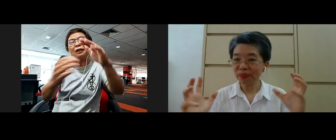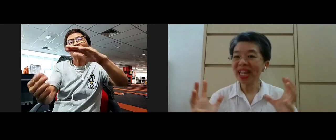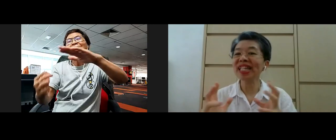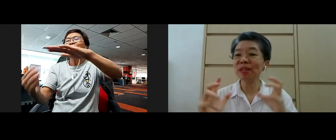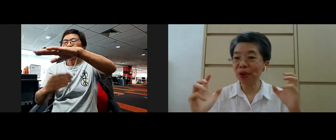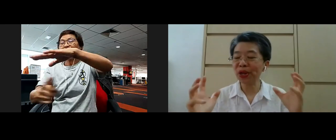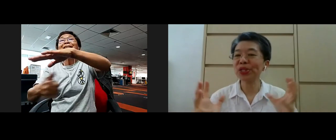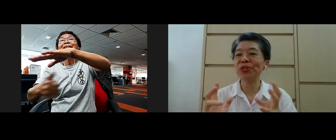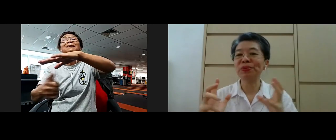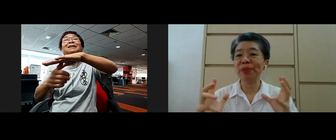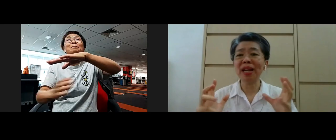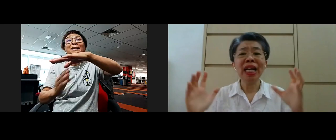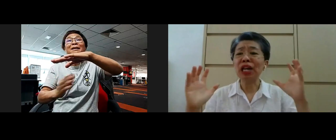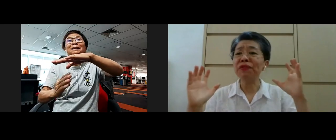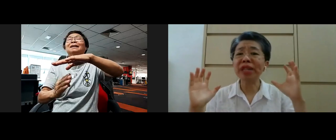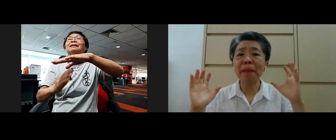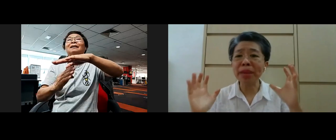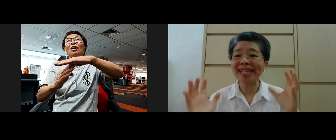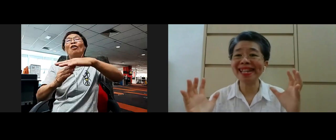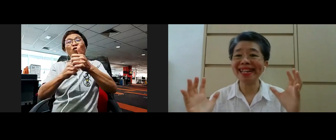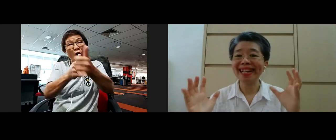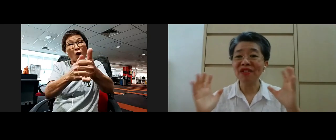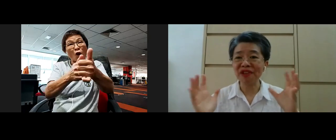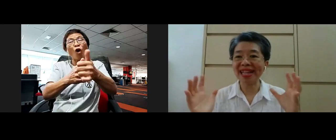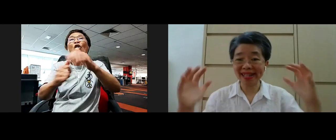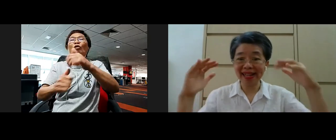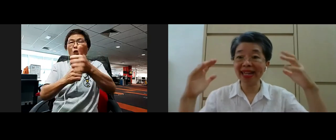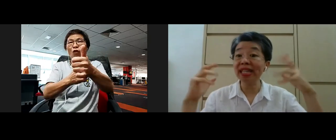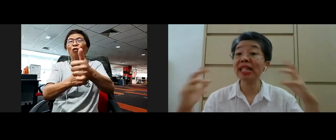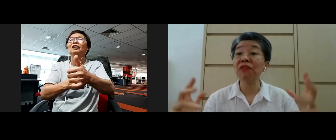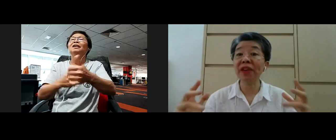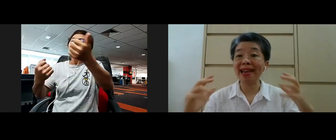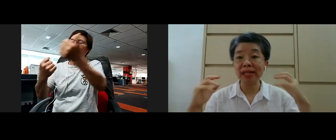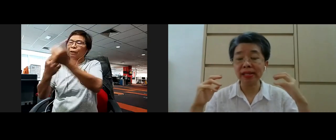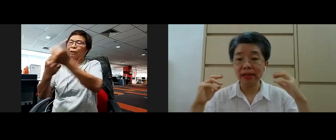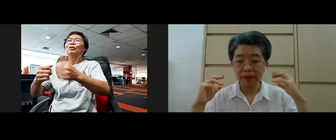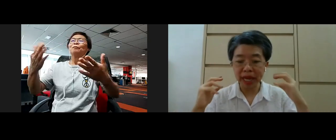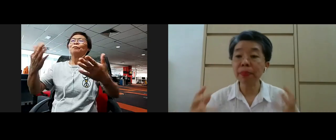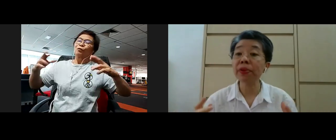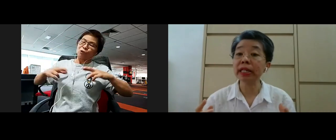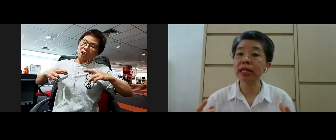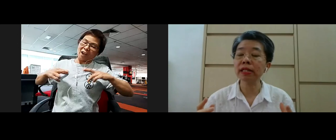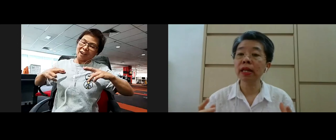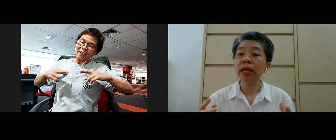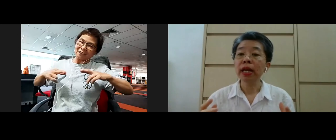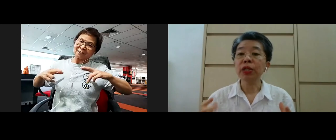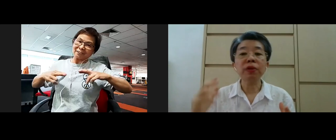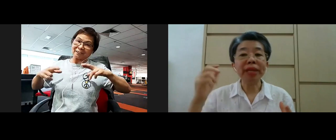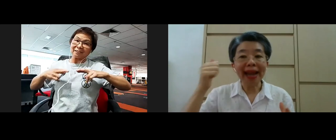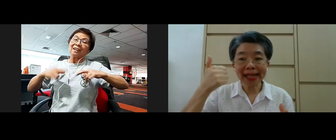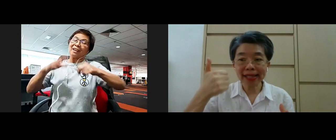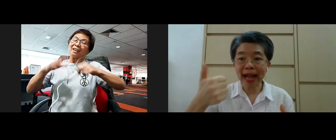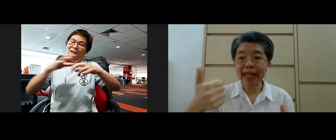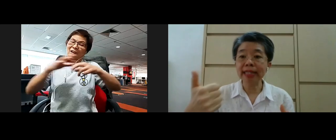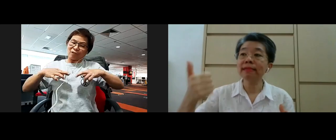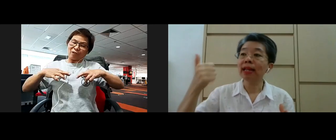it supports you yeah if you get basic rest like I say this self care is being practiced you